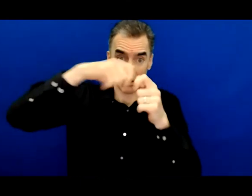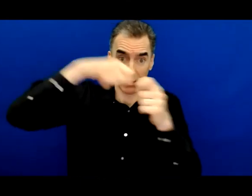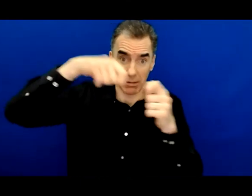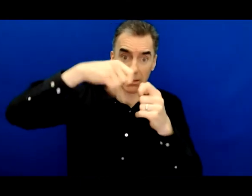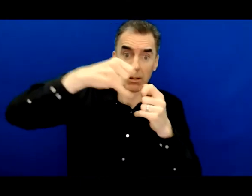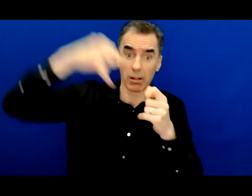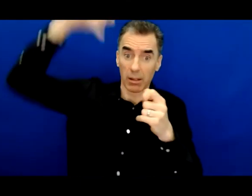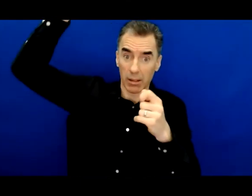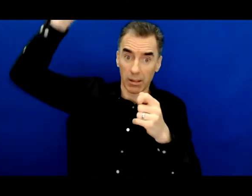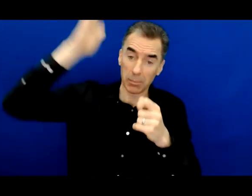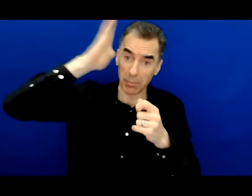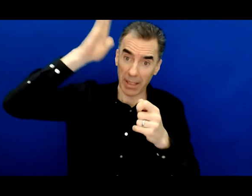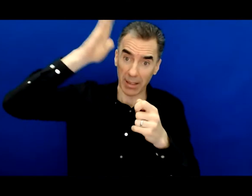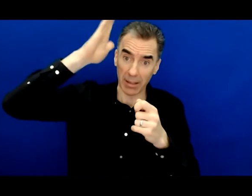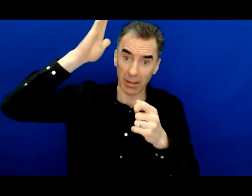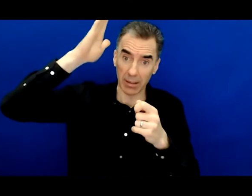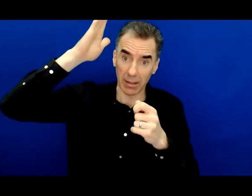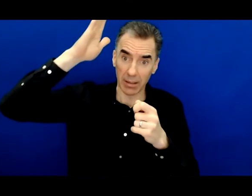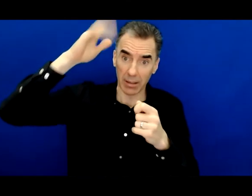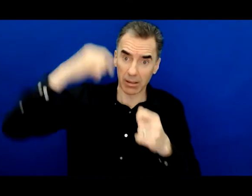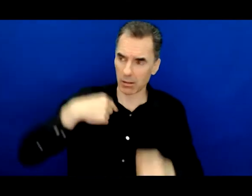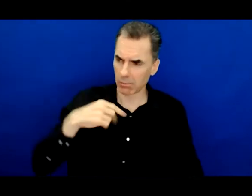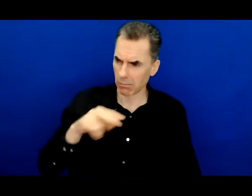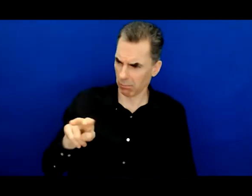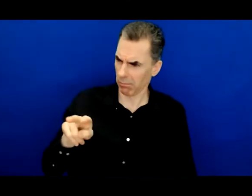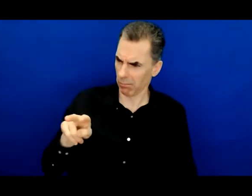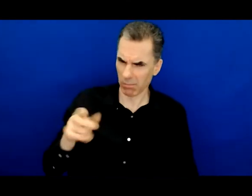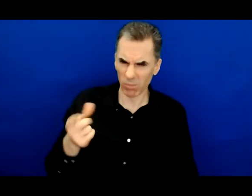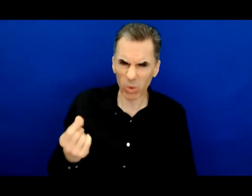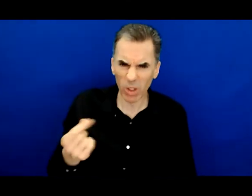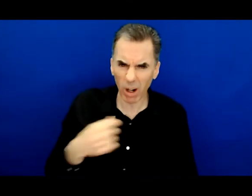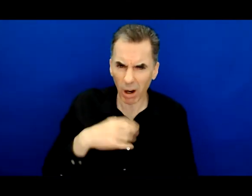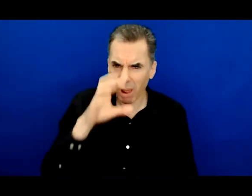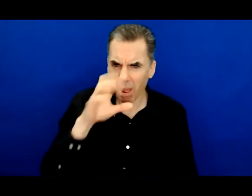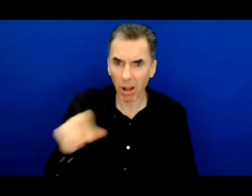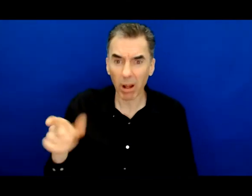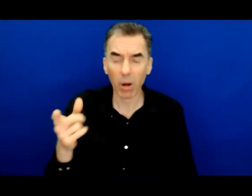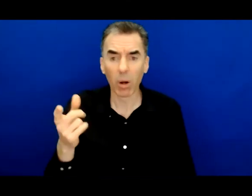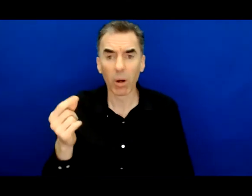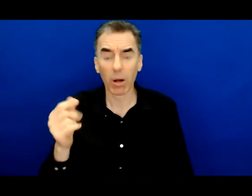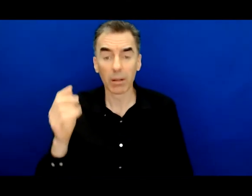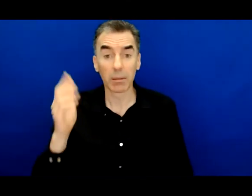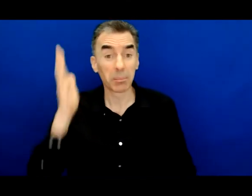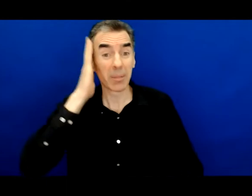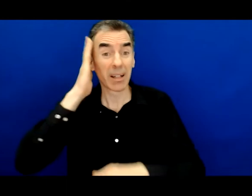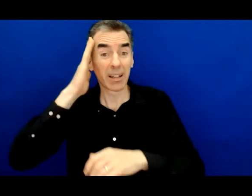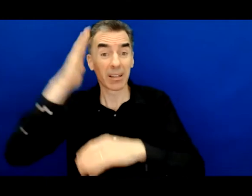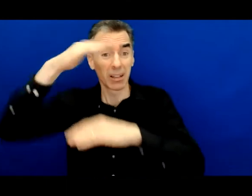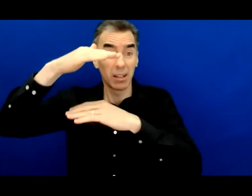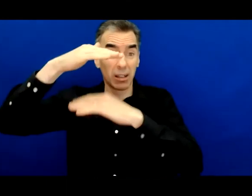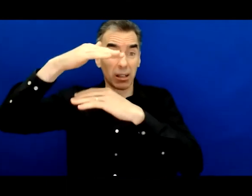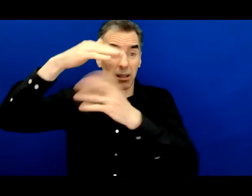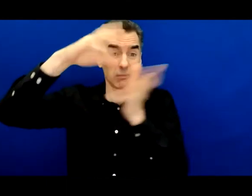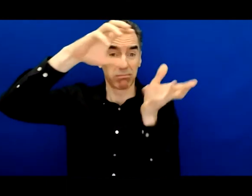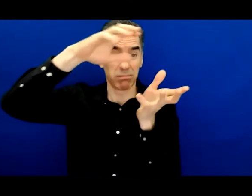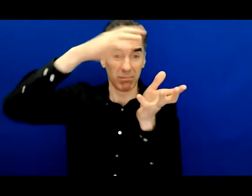By now, my disbelief was swallowed by fascination. Arthur pulled away the mattress that exposed the gray metal bed